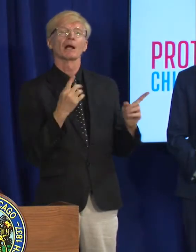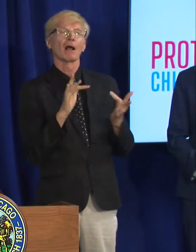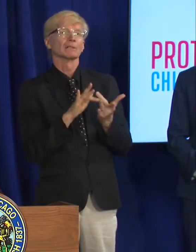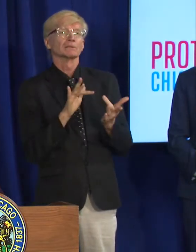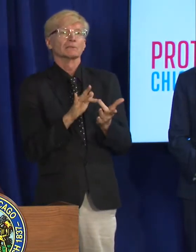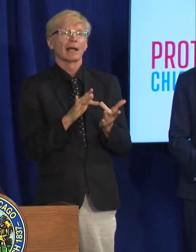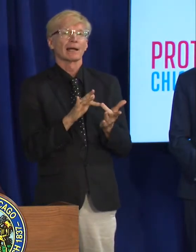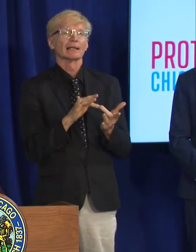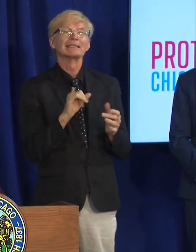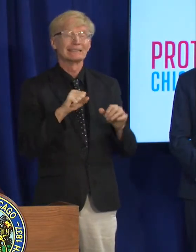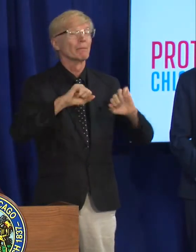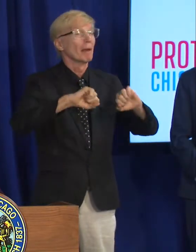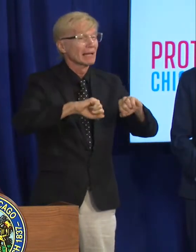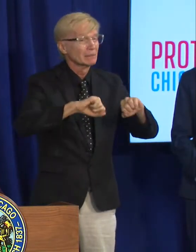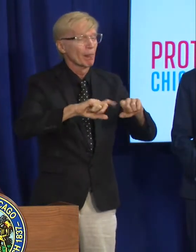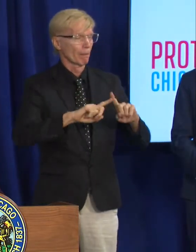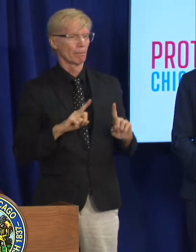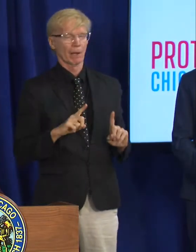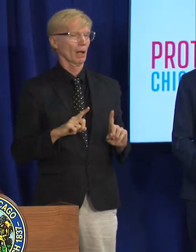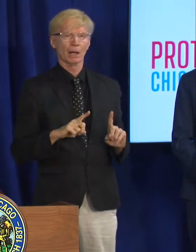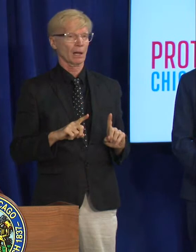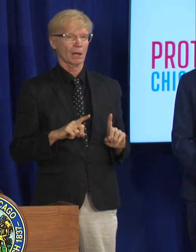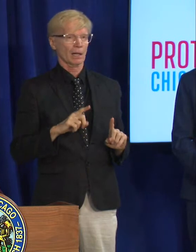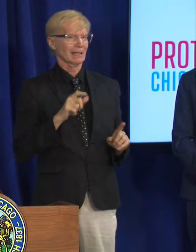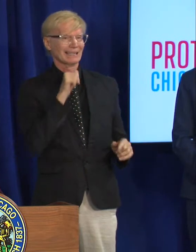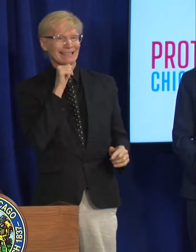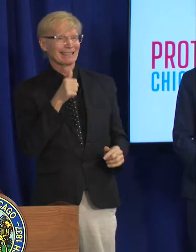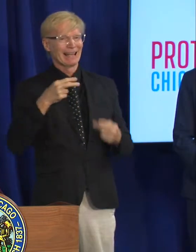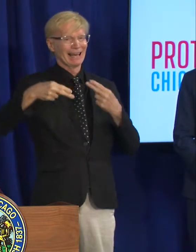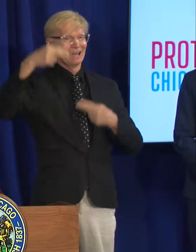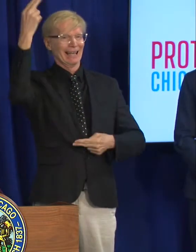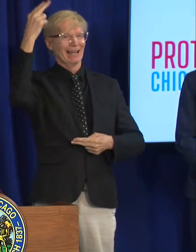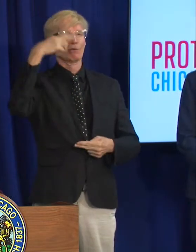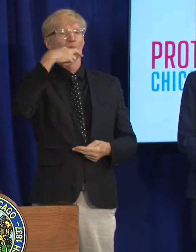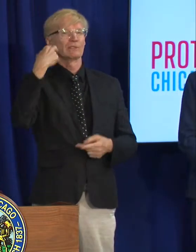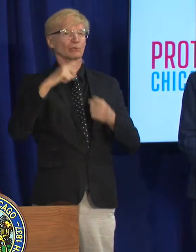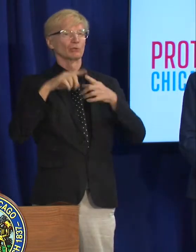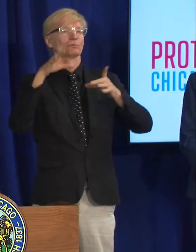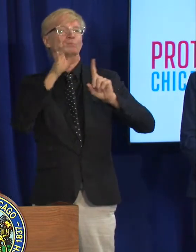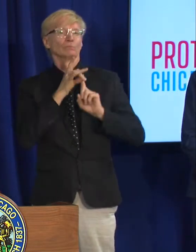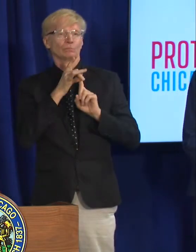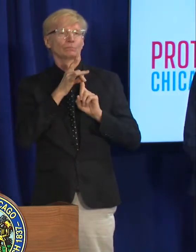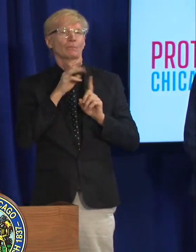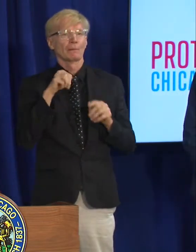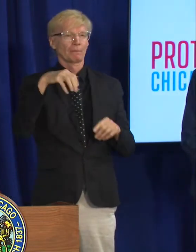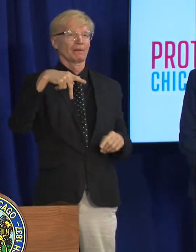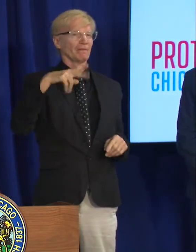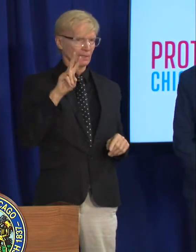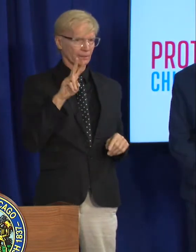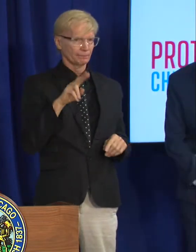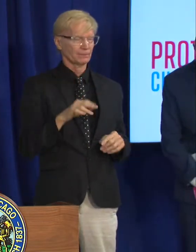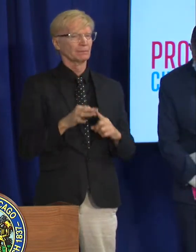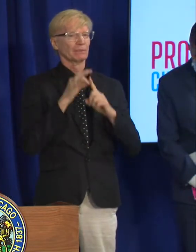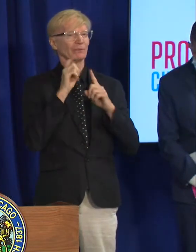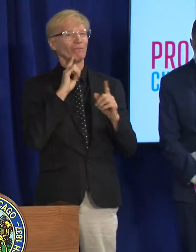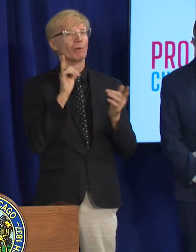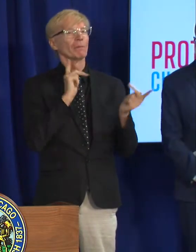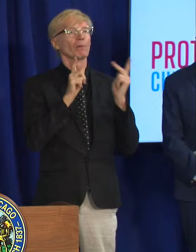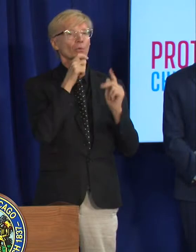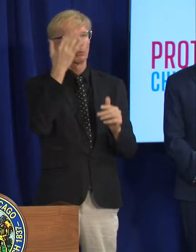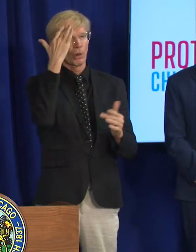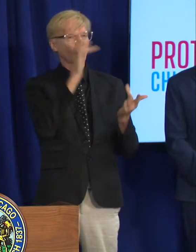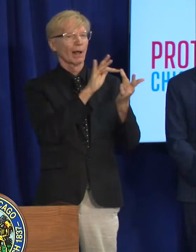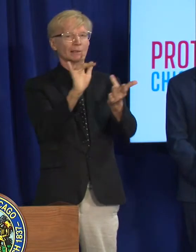based on everything we know now that high risk among contacts especially those who were